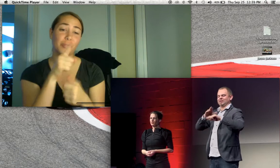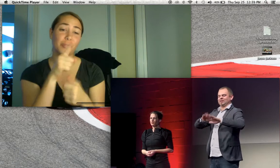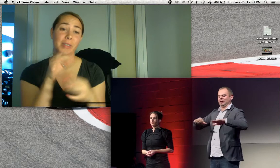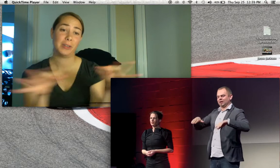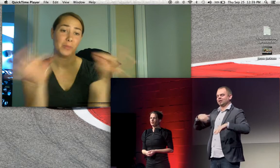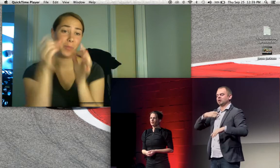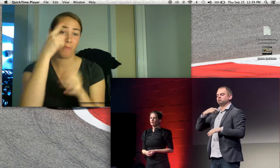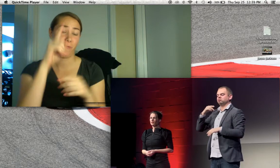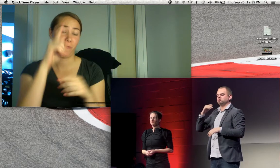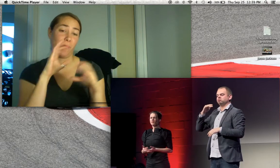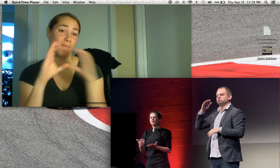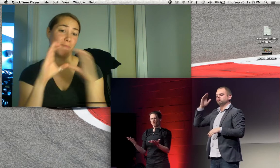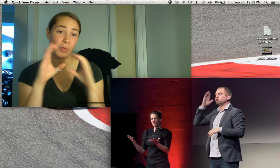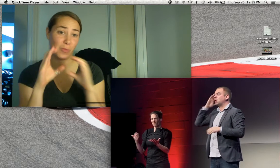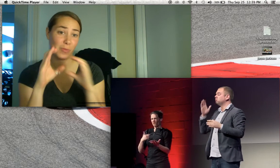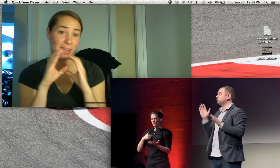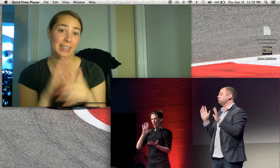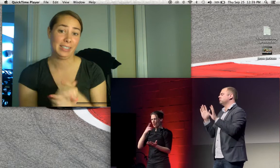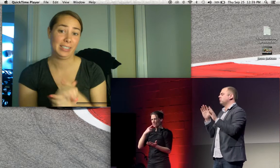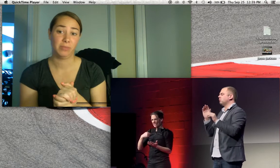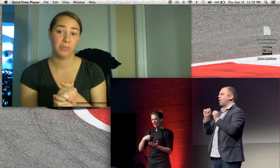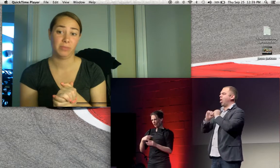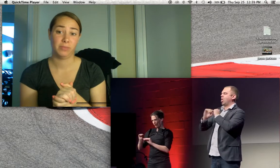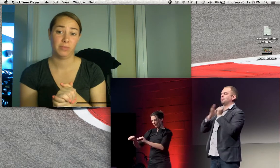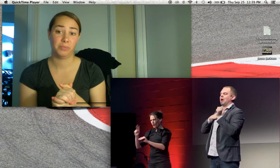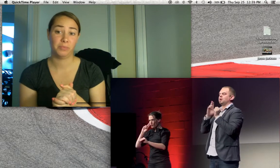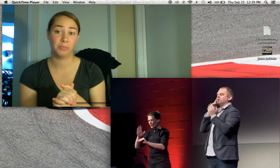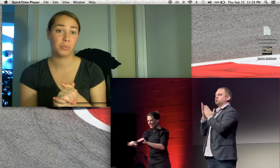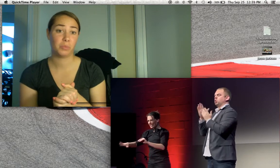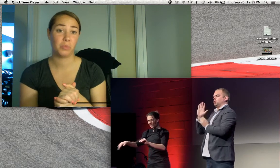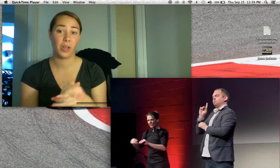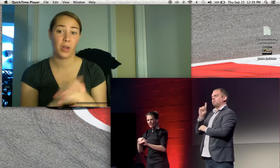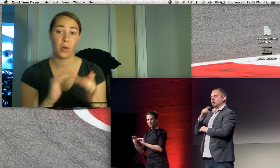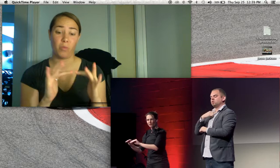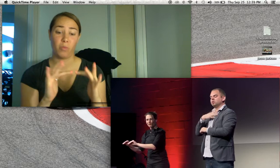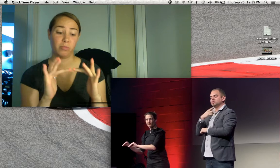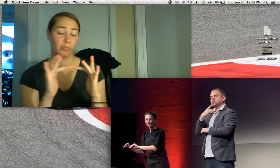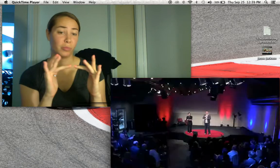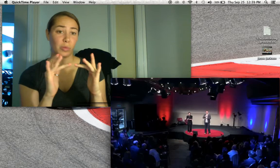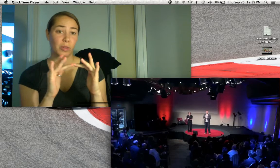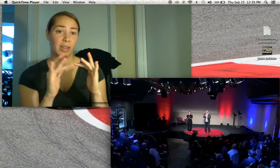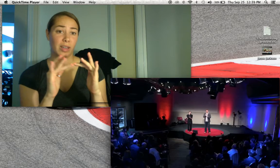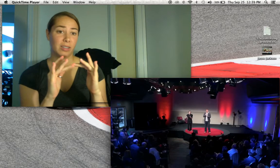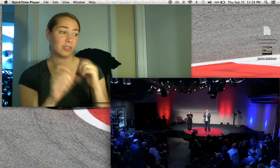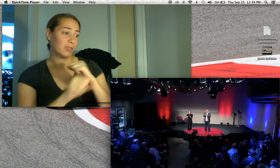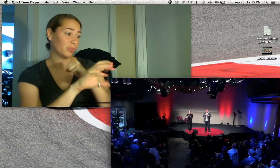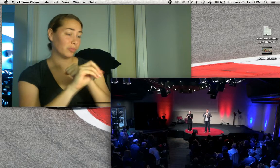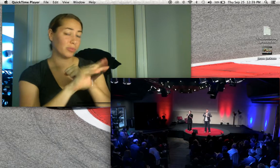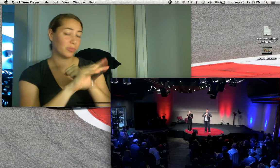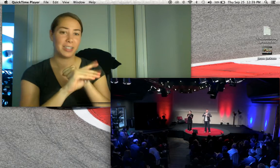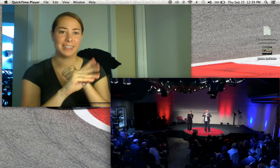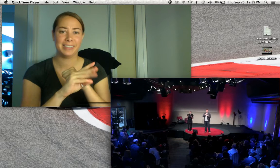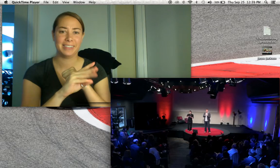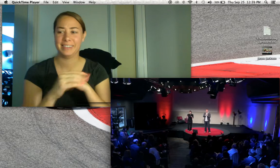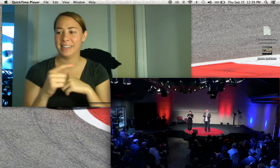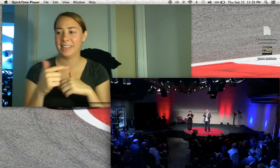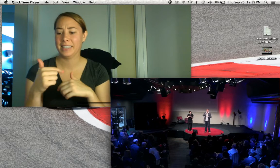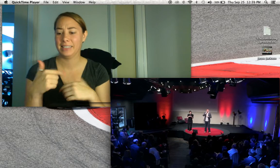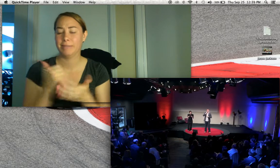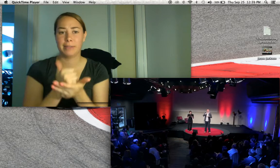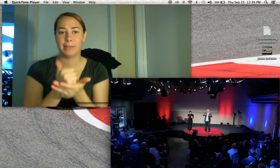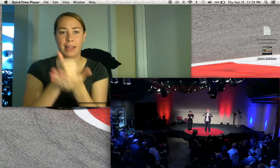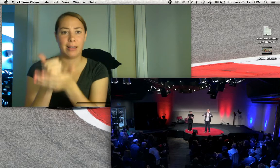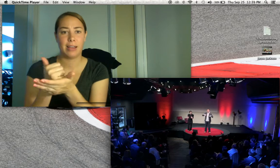So I teach deaf children, right, at the deaf school.